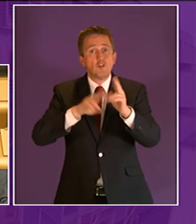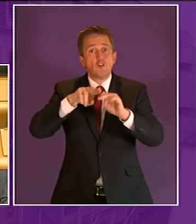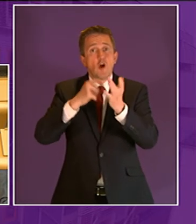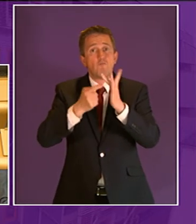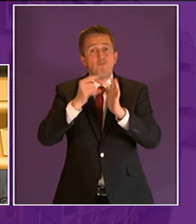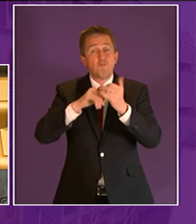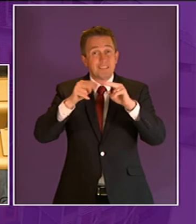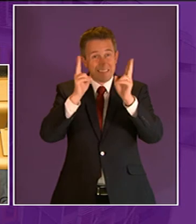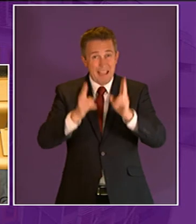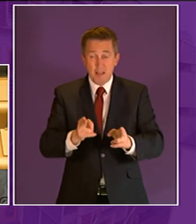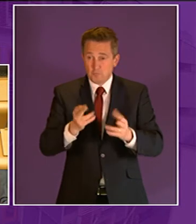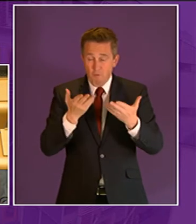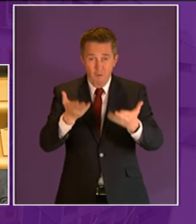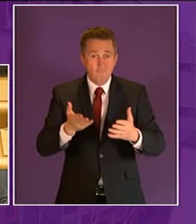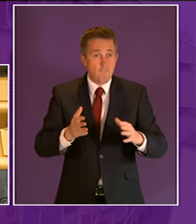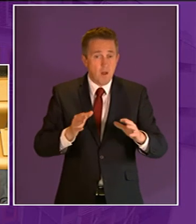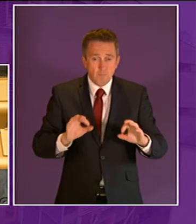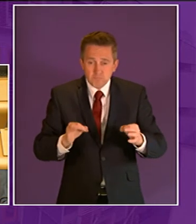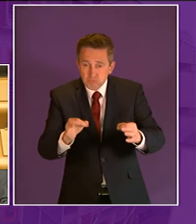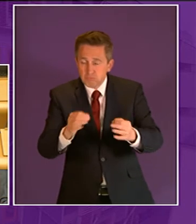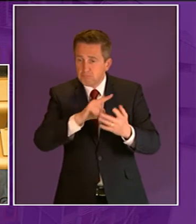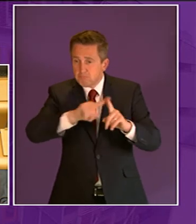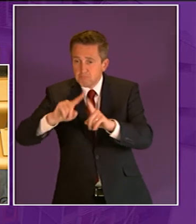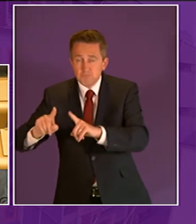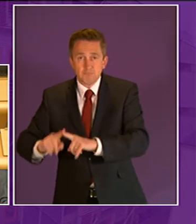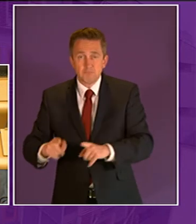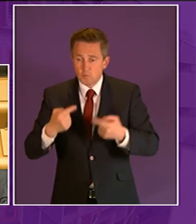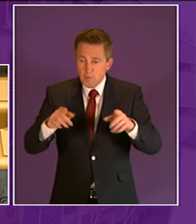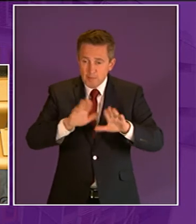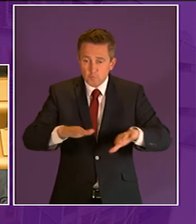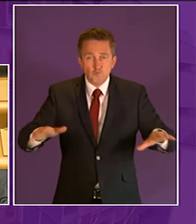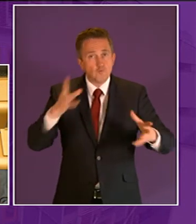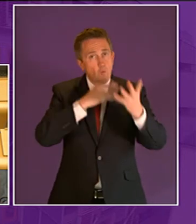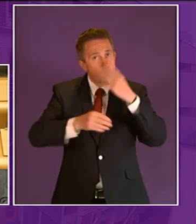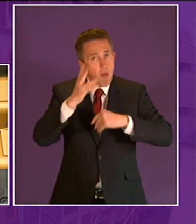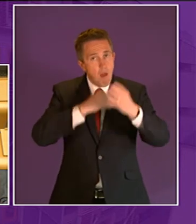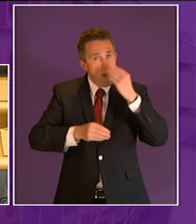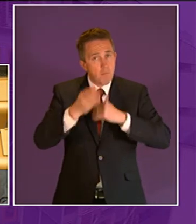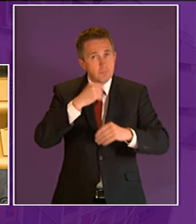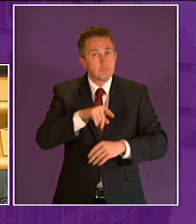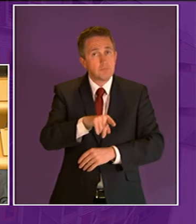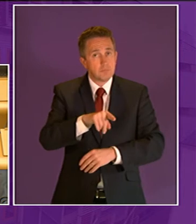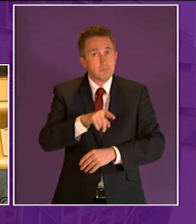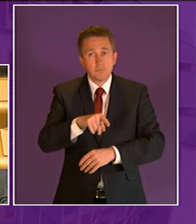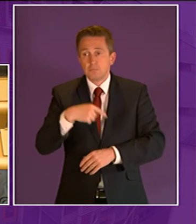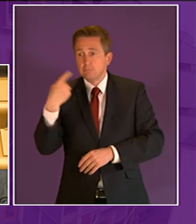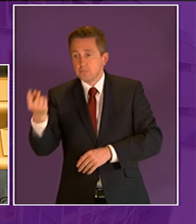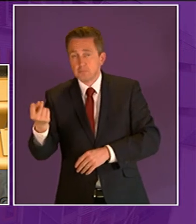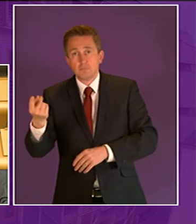classroom and help with the development of a sustainable school garden in the pierberg building and the kaufman education